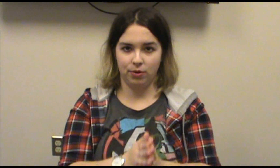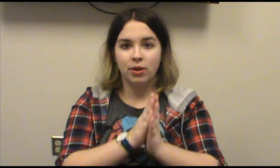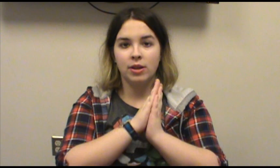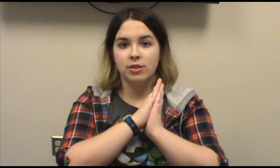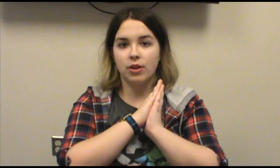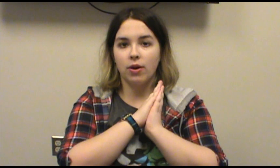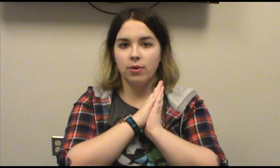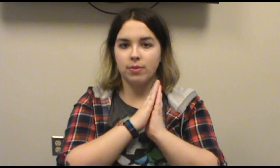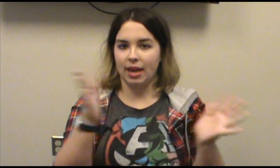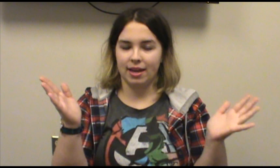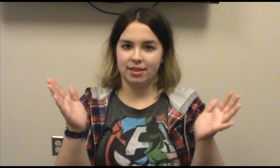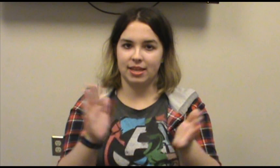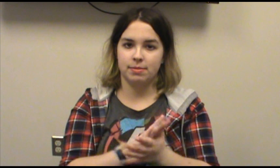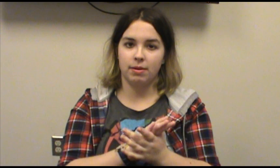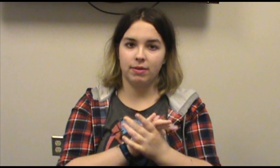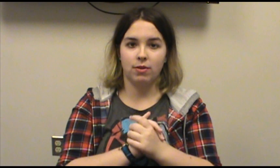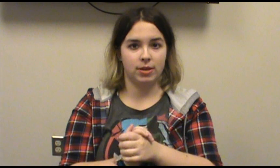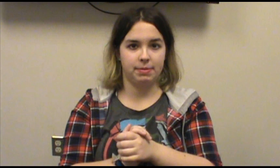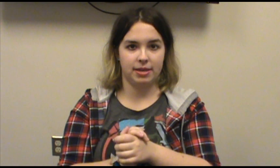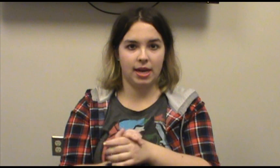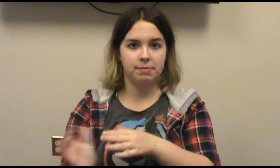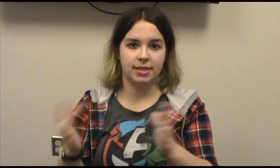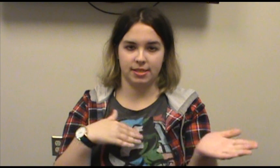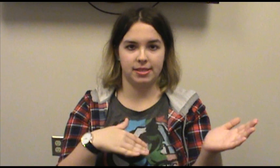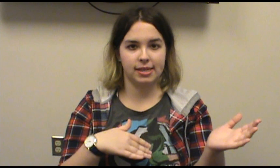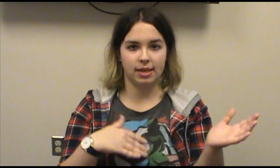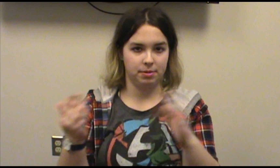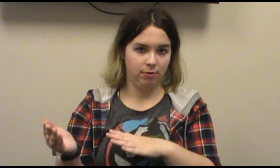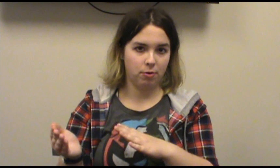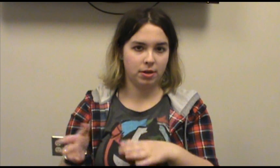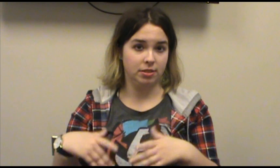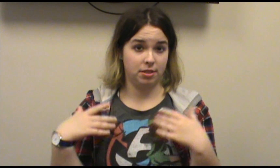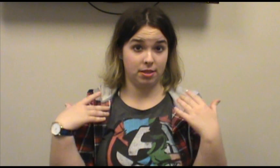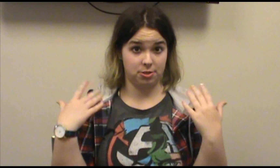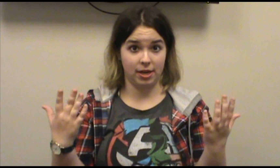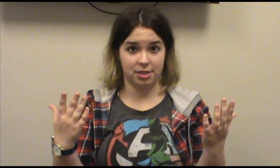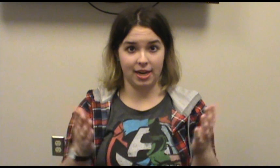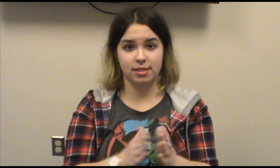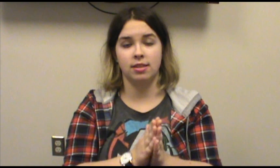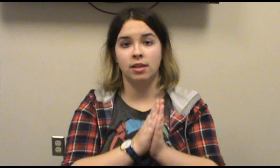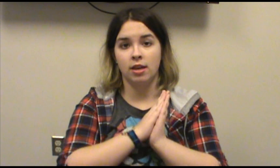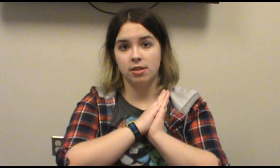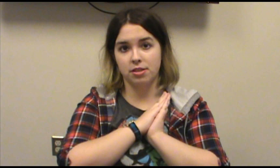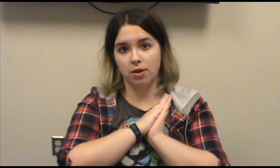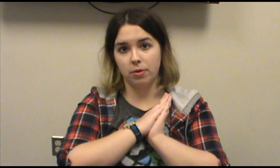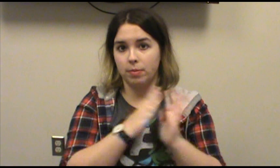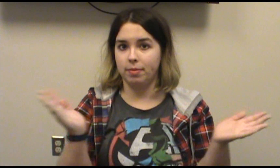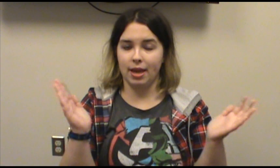So yeah, that's my review of One Spot Time Season 6 Episode 4 called The Strange Case. So yeah,